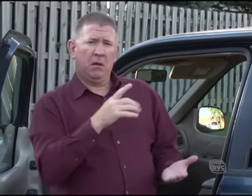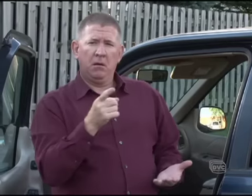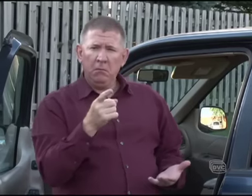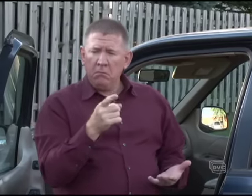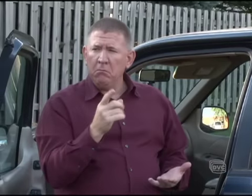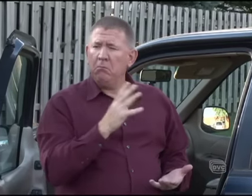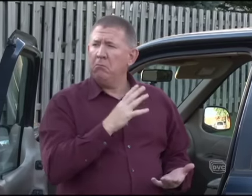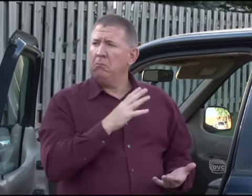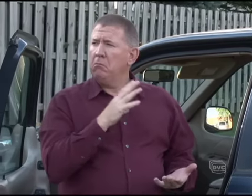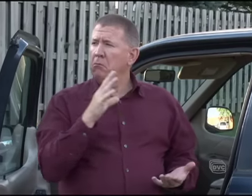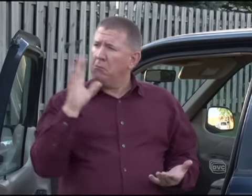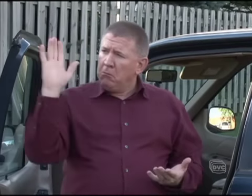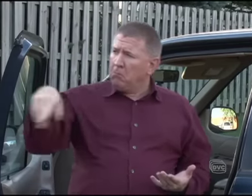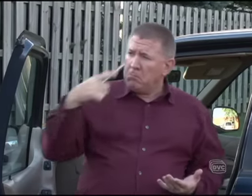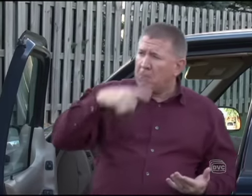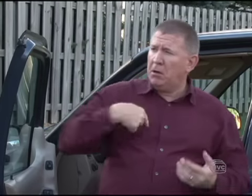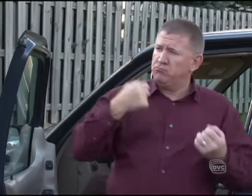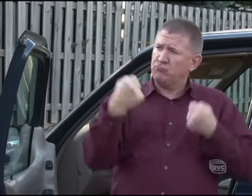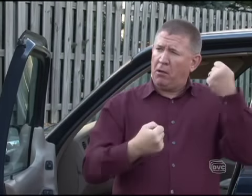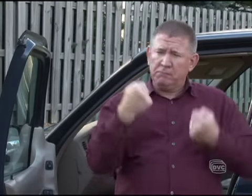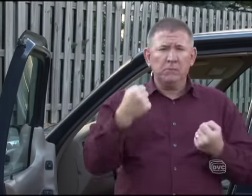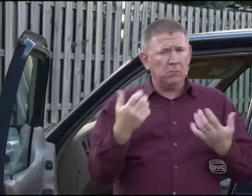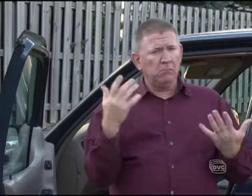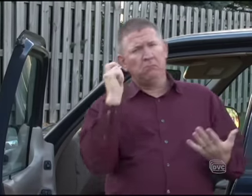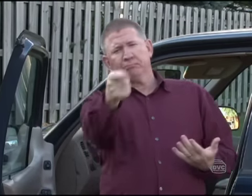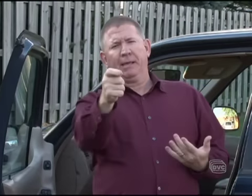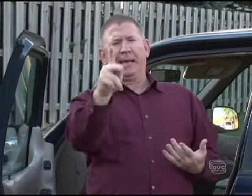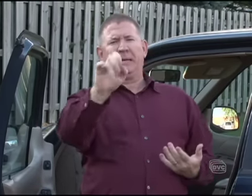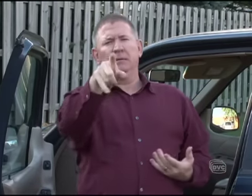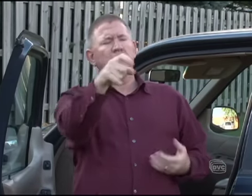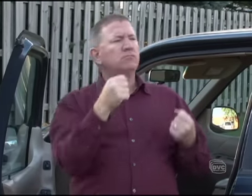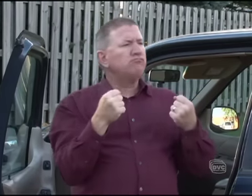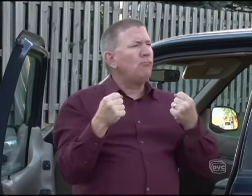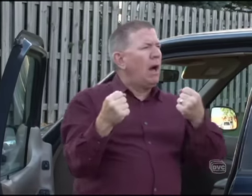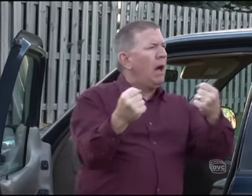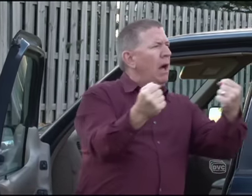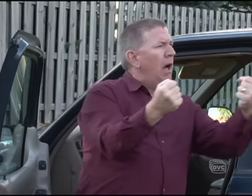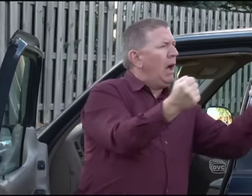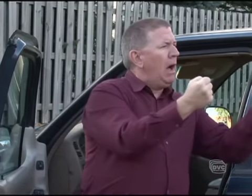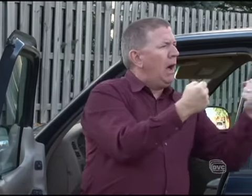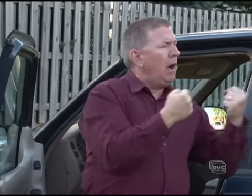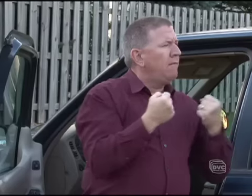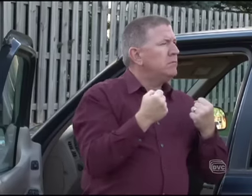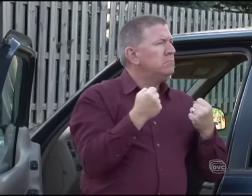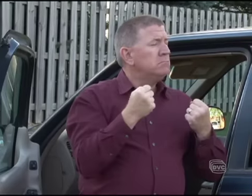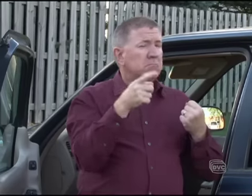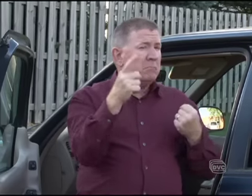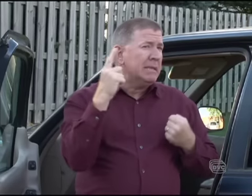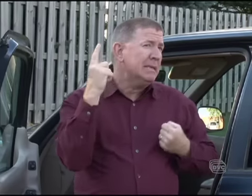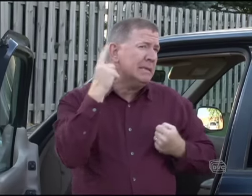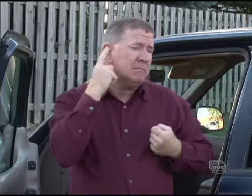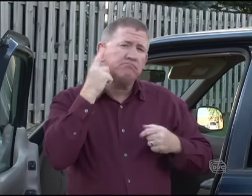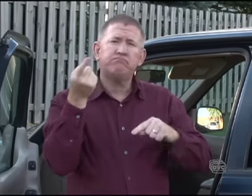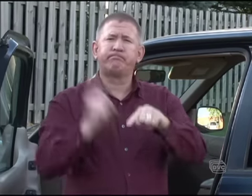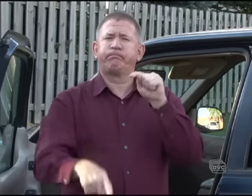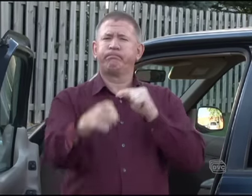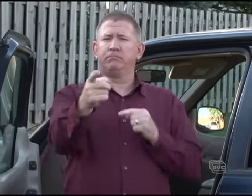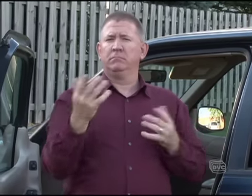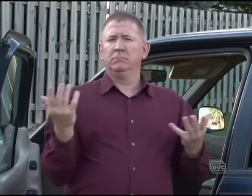So do you mind if I take it for a test drive? So you drive it around the block or two. And, you know, you're deaf, so you can't hear any problems